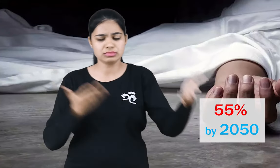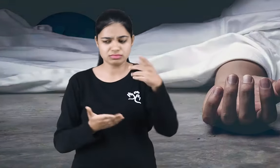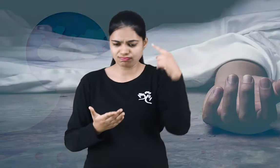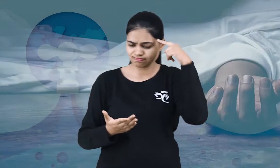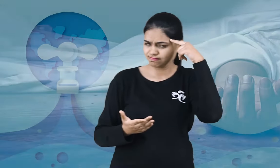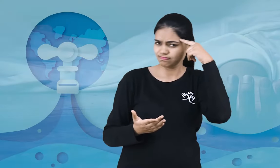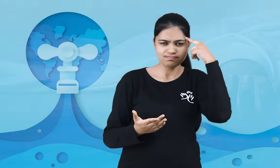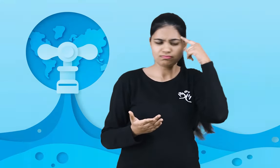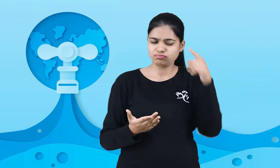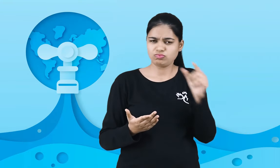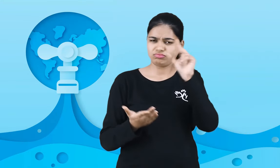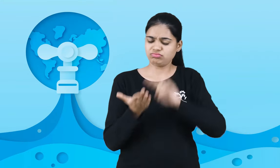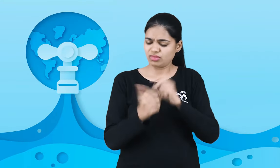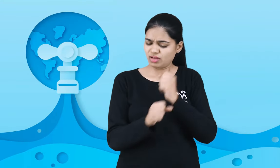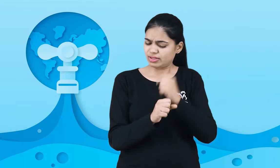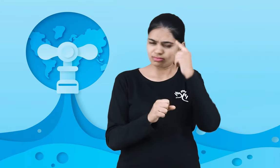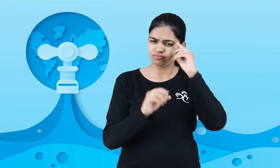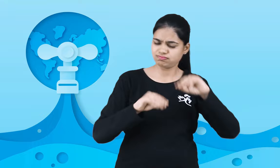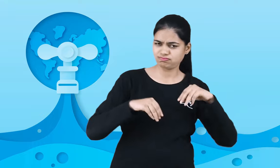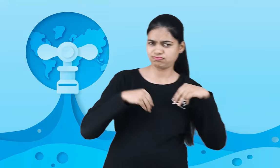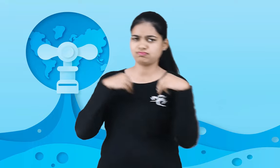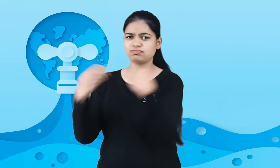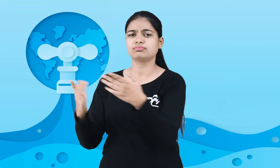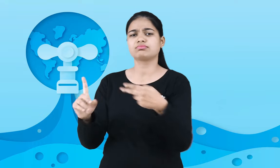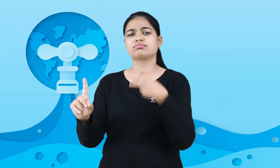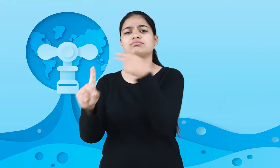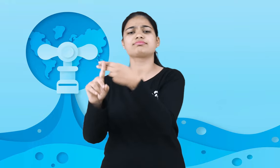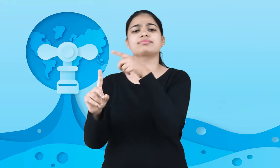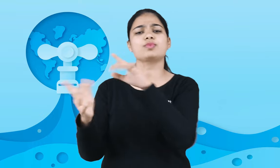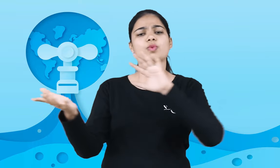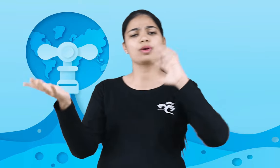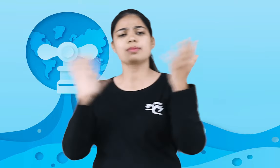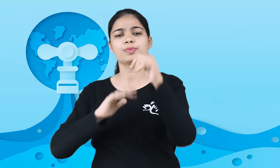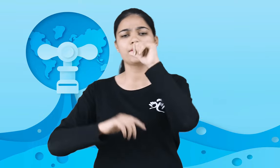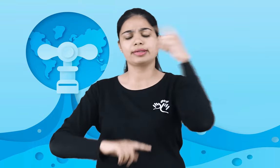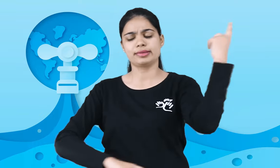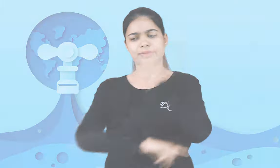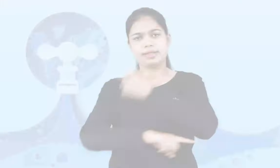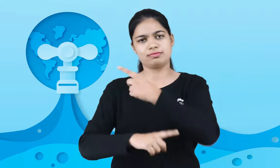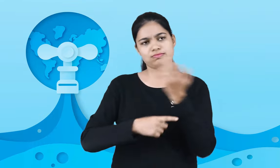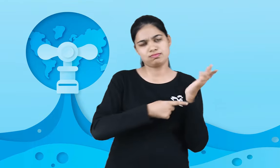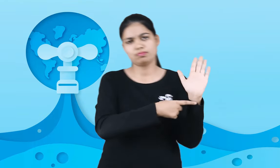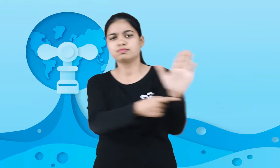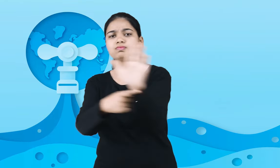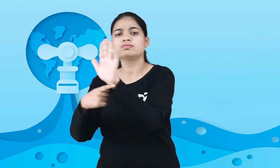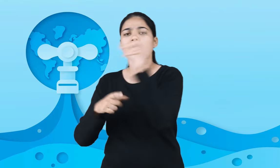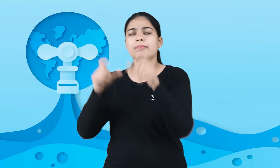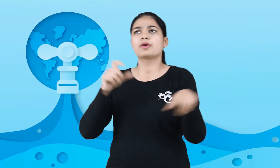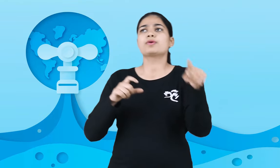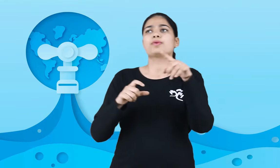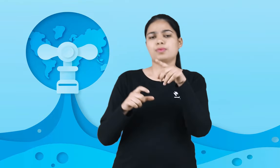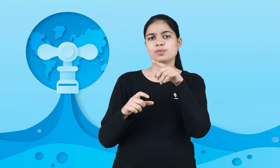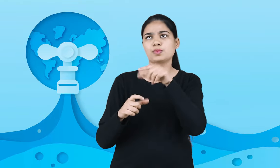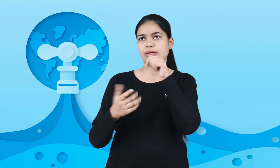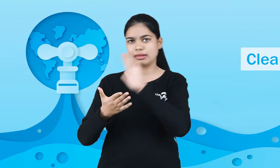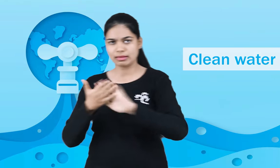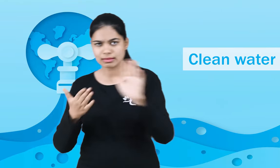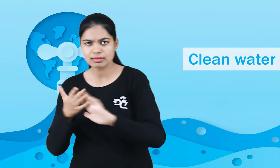concerns, the UN started observing World Water Day, which has been instrumental in raising awareness, promoting sustainable water